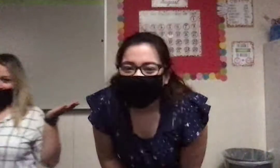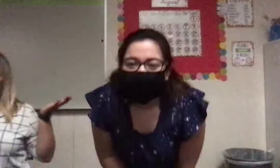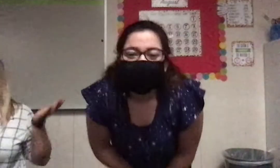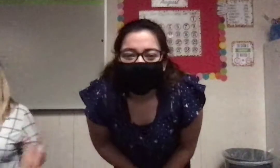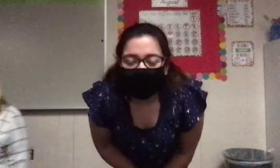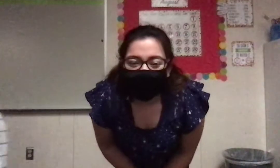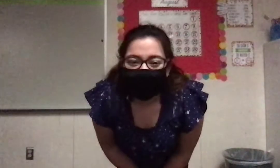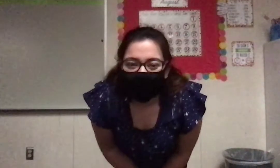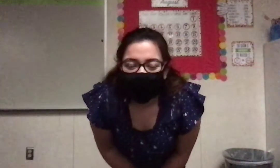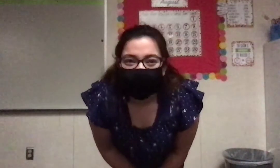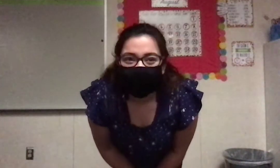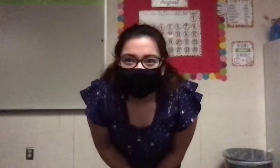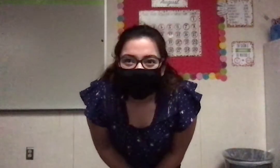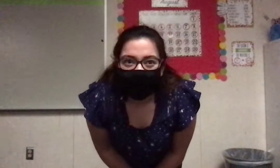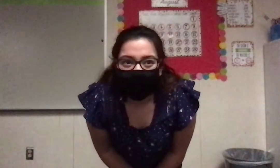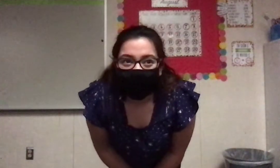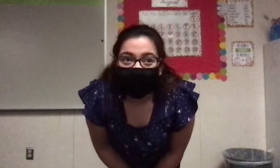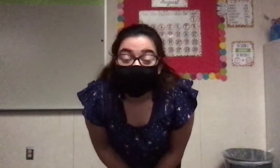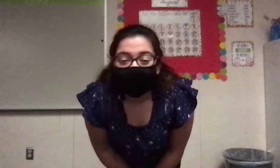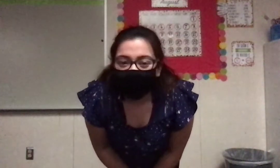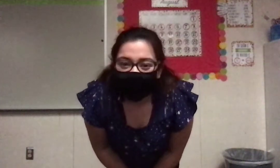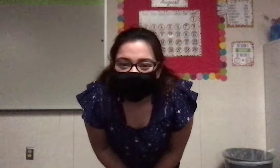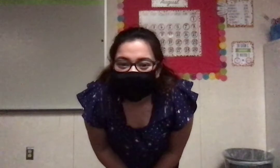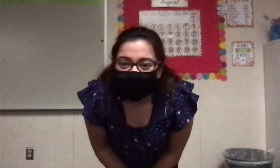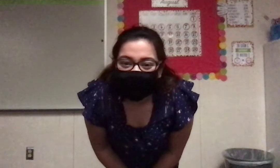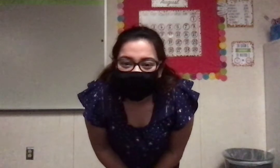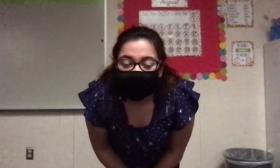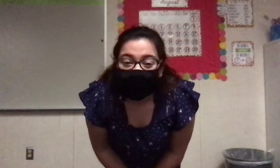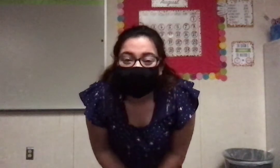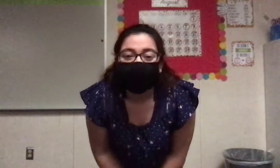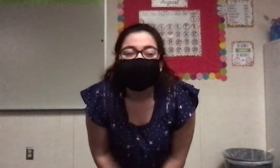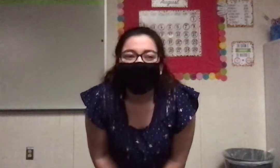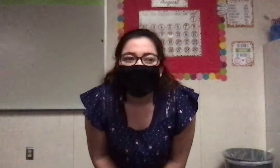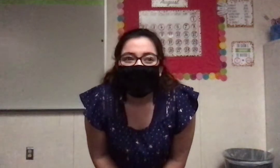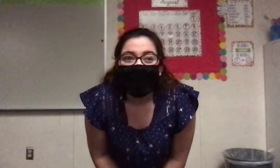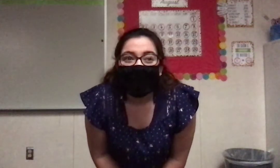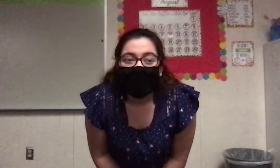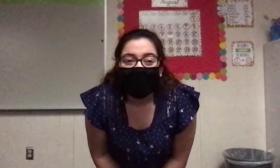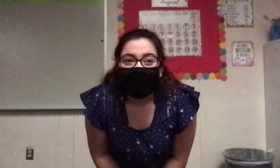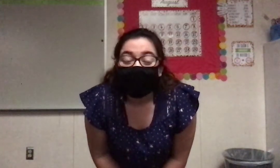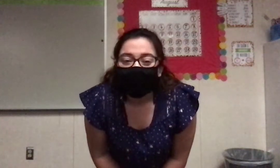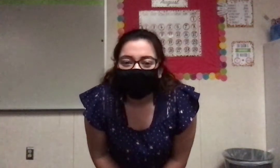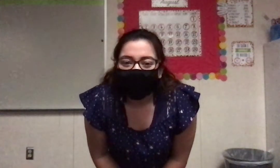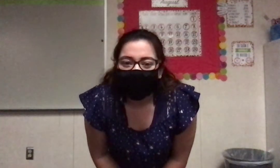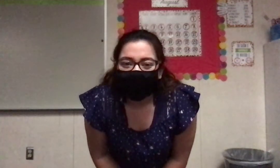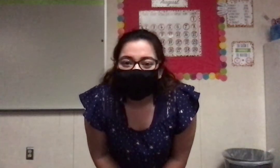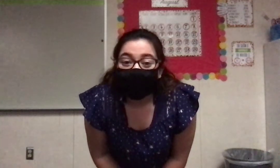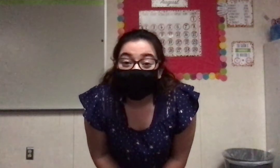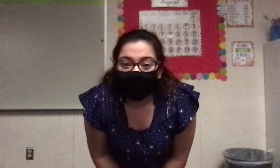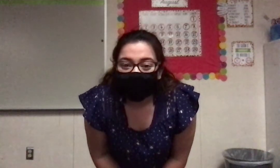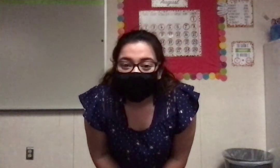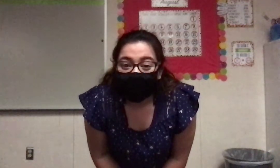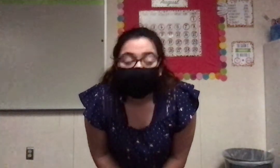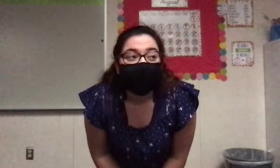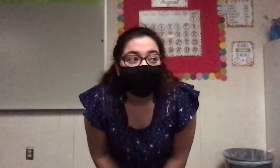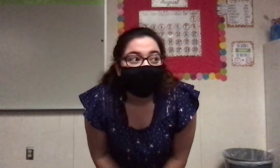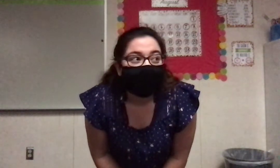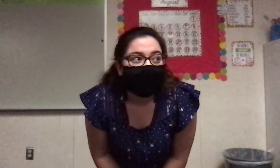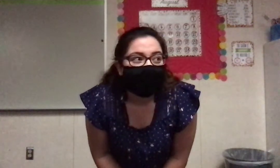My name is Ms. Morphine and this is going to be my fifth year teaching second grade. I am very excited to meet everybody. And